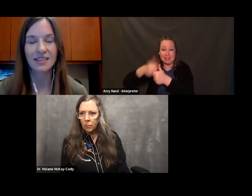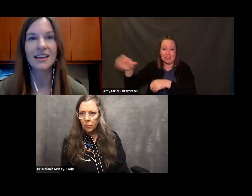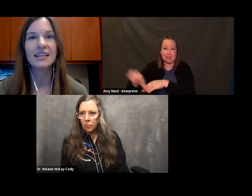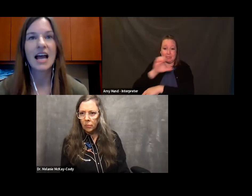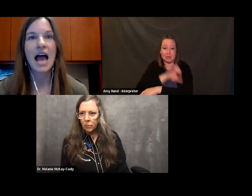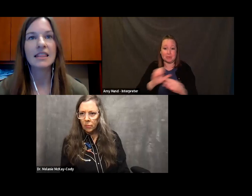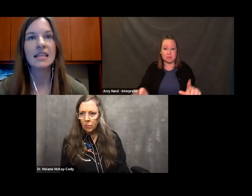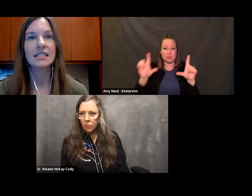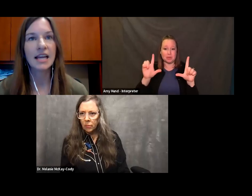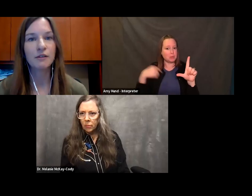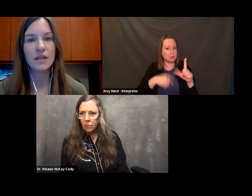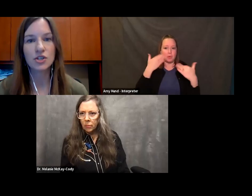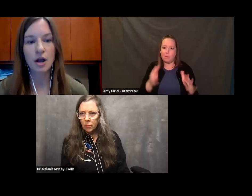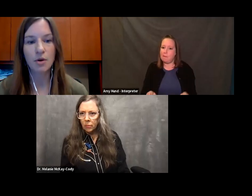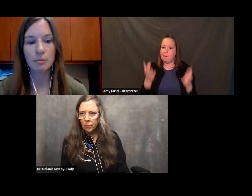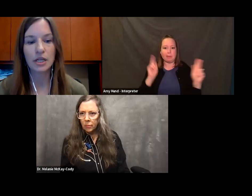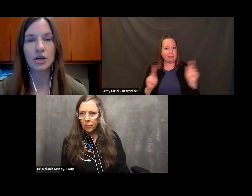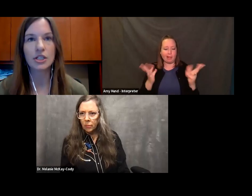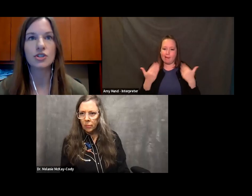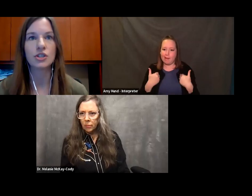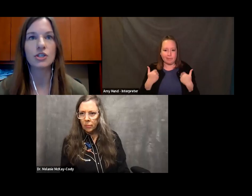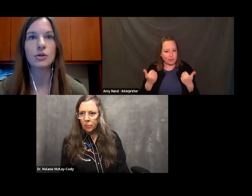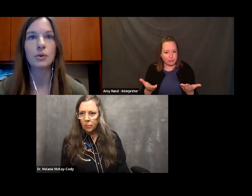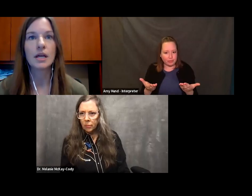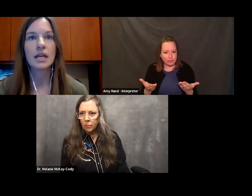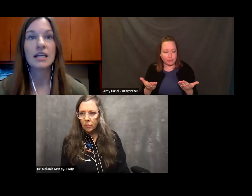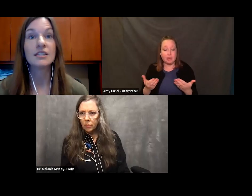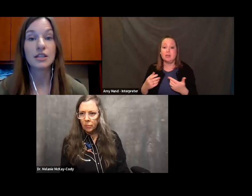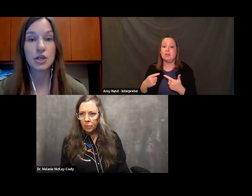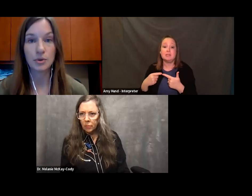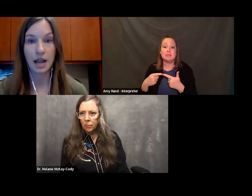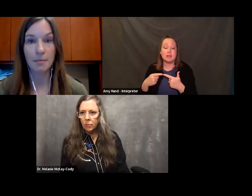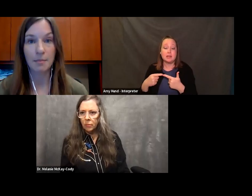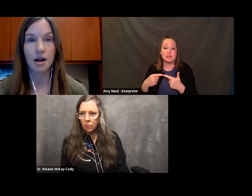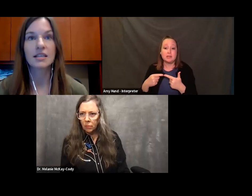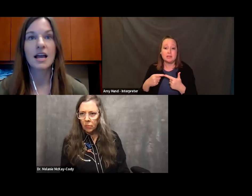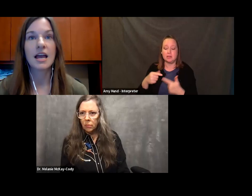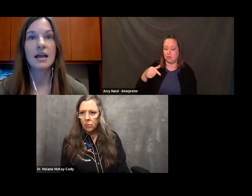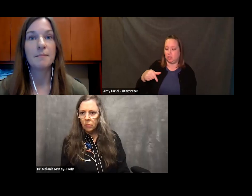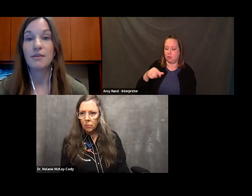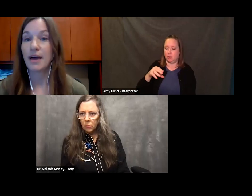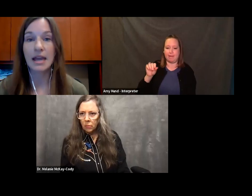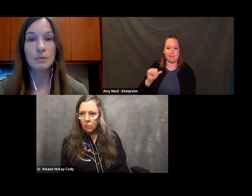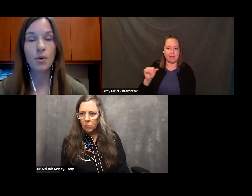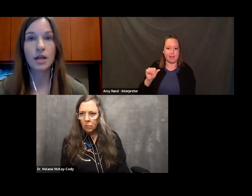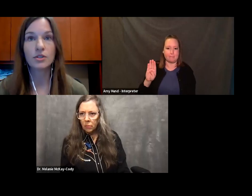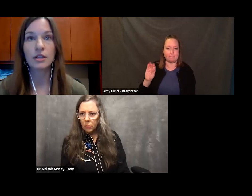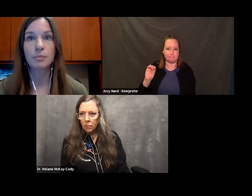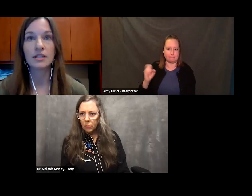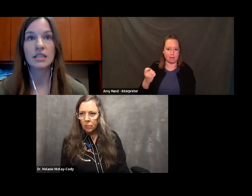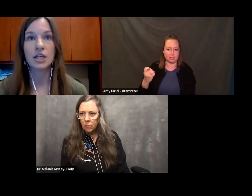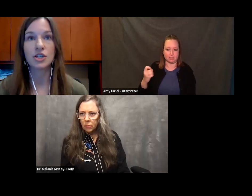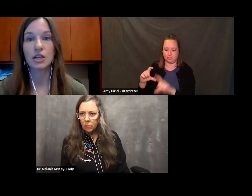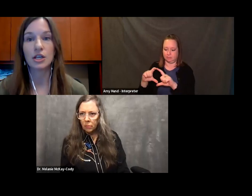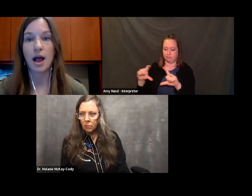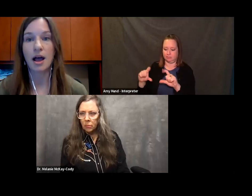So I appreciate that. And then the second feature I want to bring your attention to is the Q&A box. And if at any point during